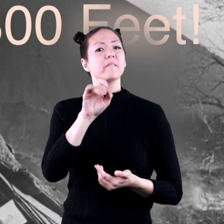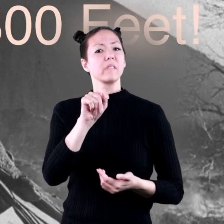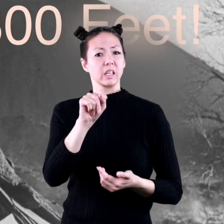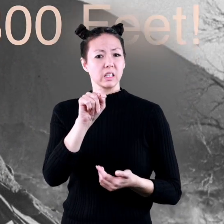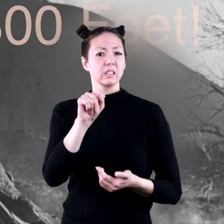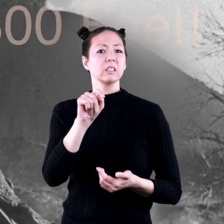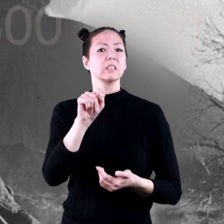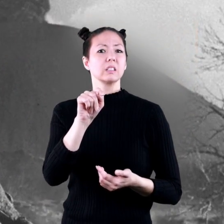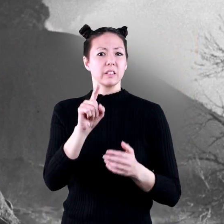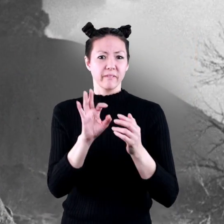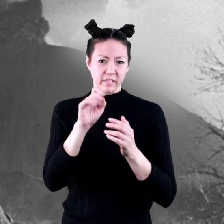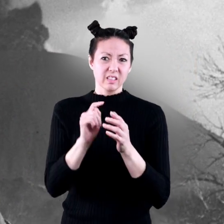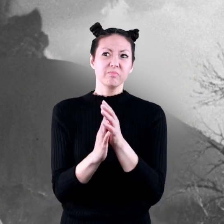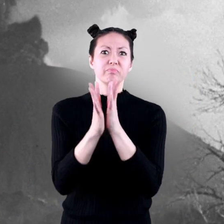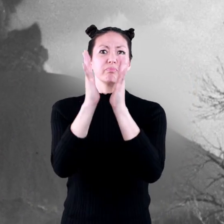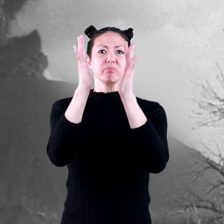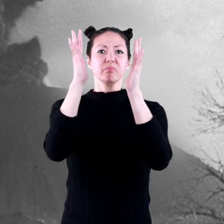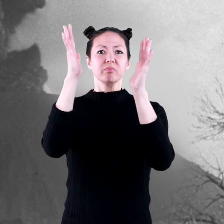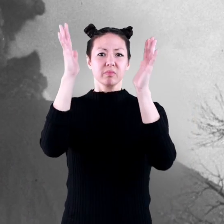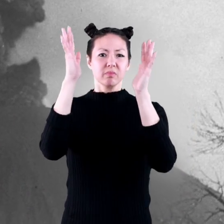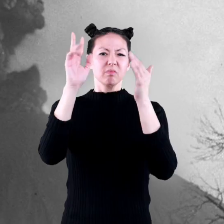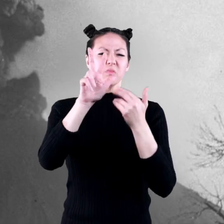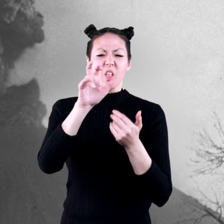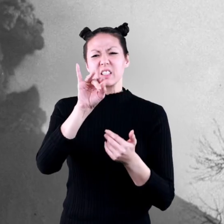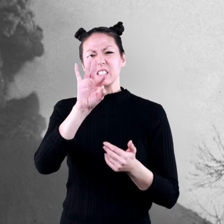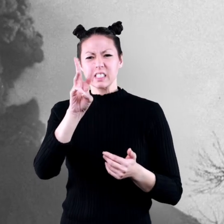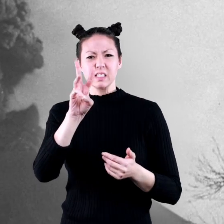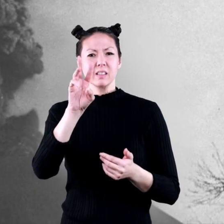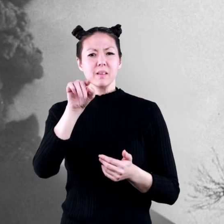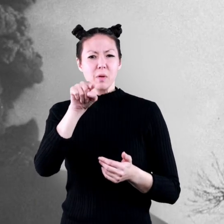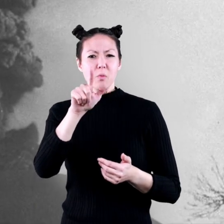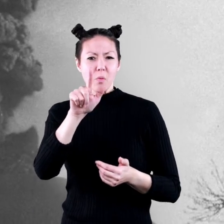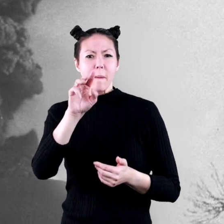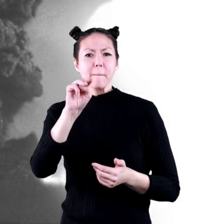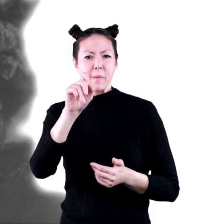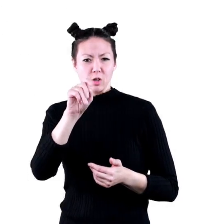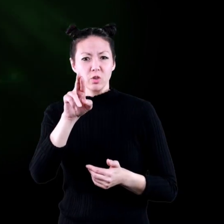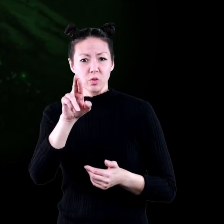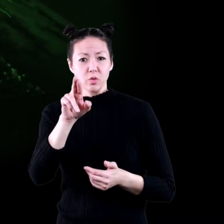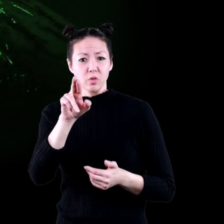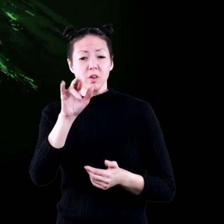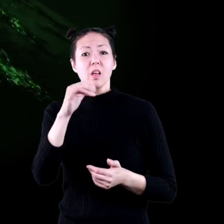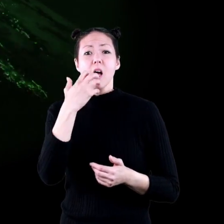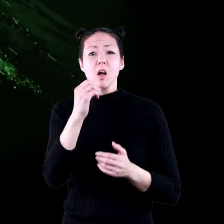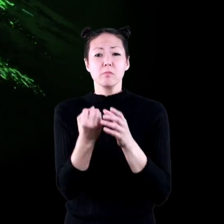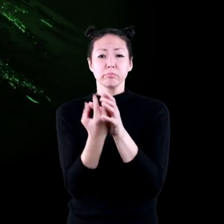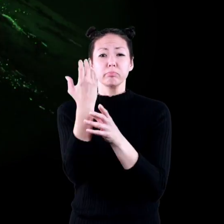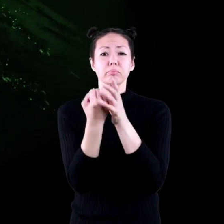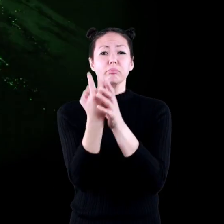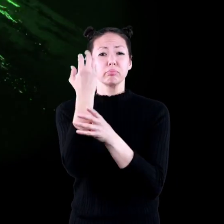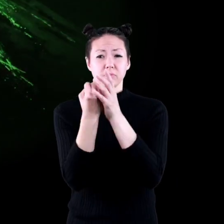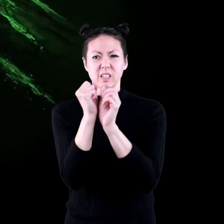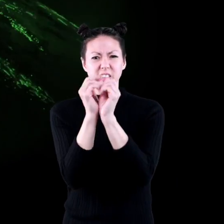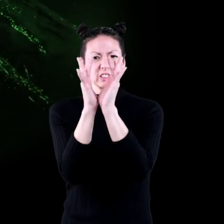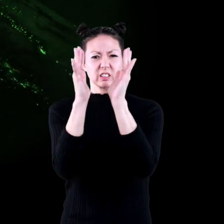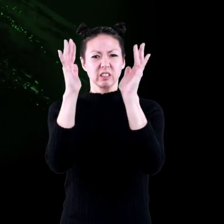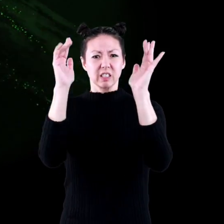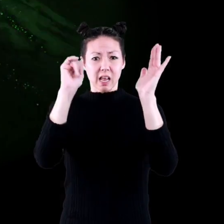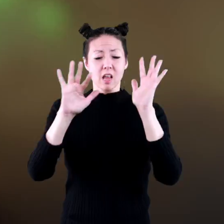high, or 396.24 meters. Spewing hot smoke and ash into the air,